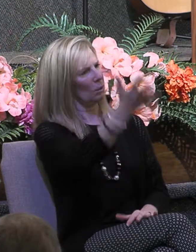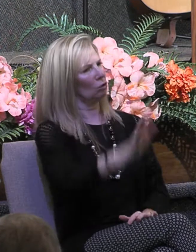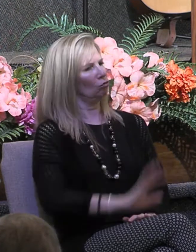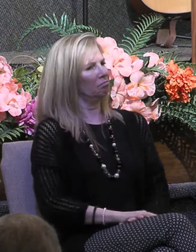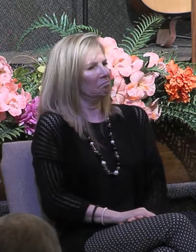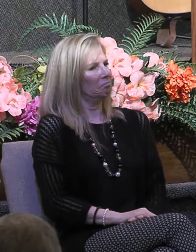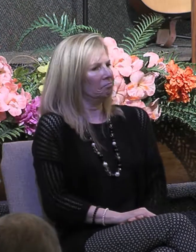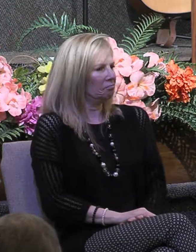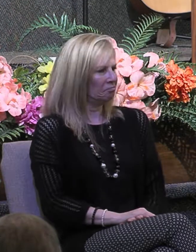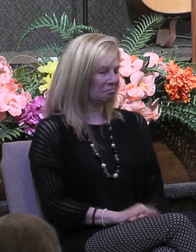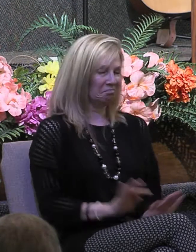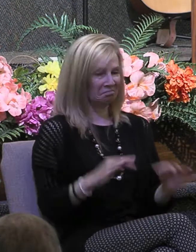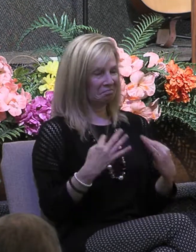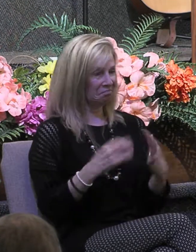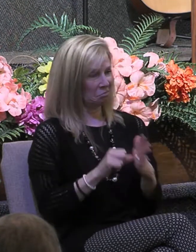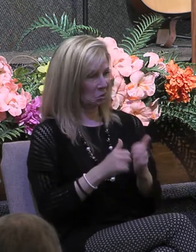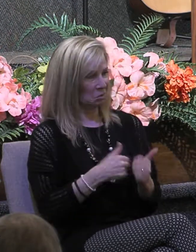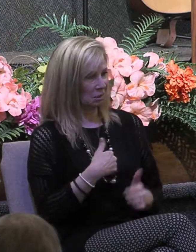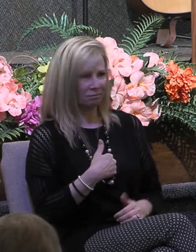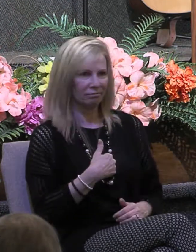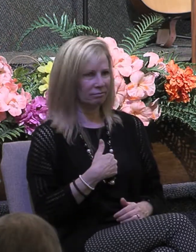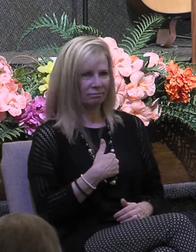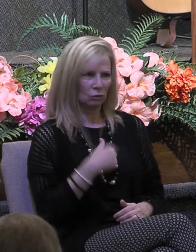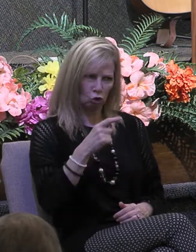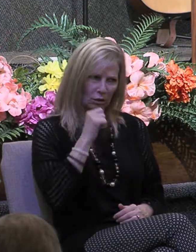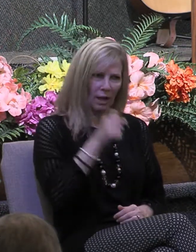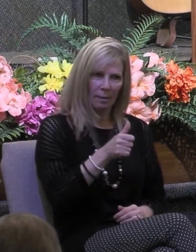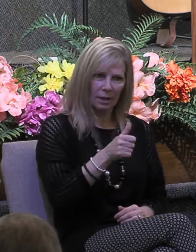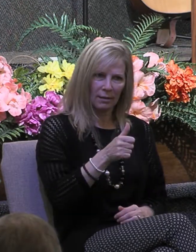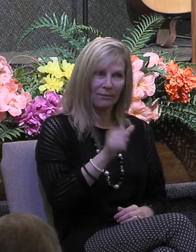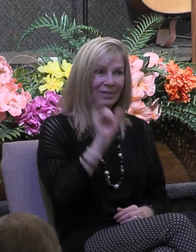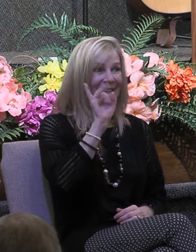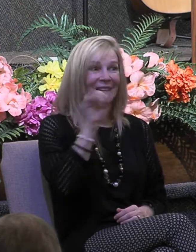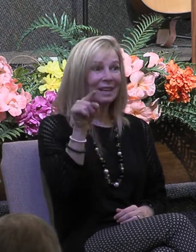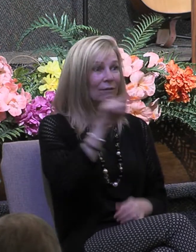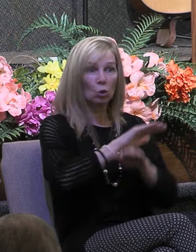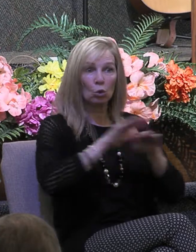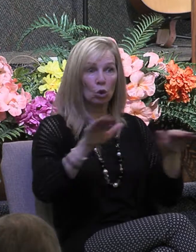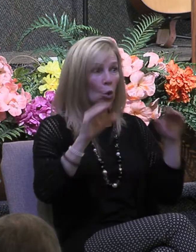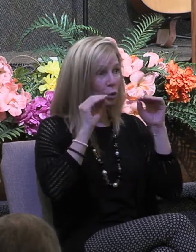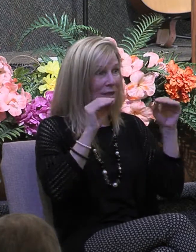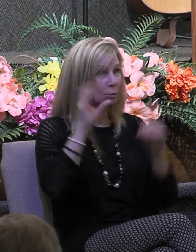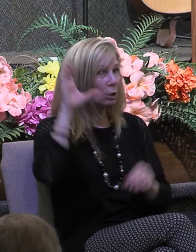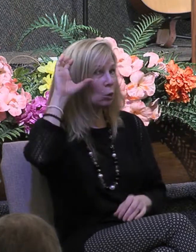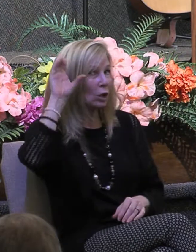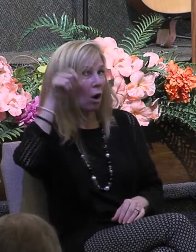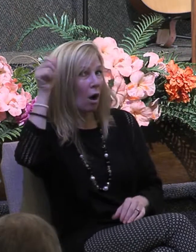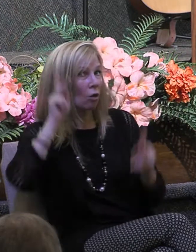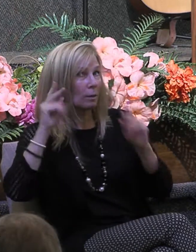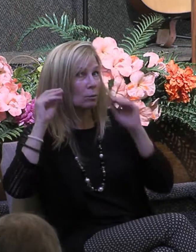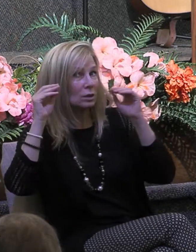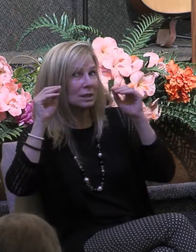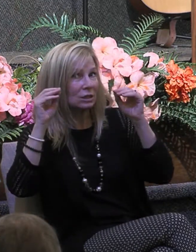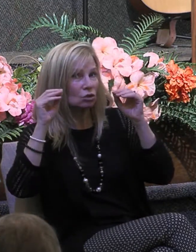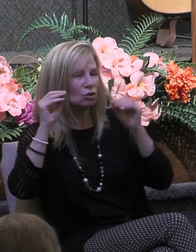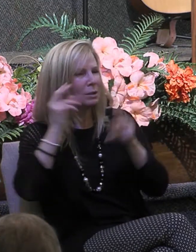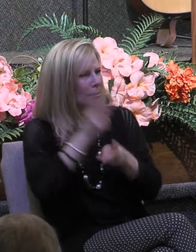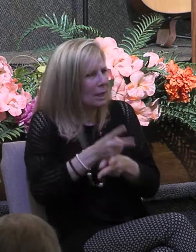shouldn't be also for those of you who don't teach but listen to others teach be careful about those who you listen to because